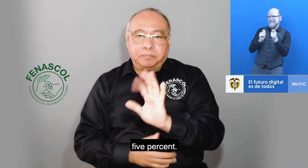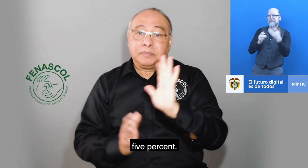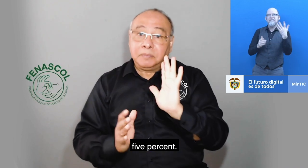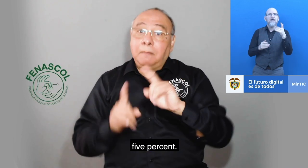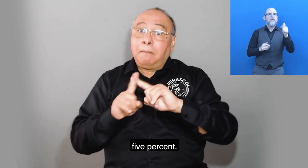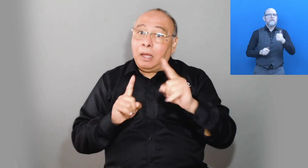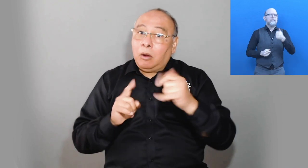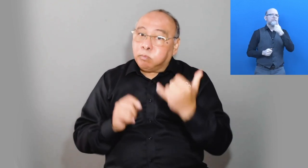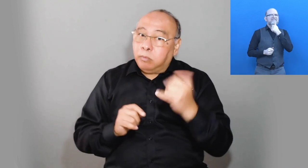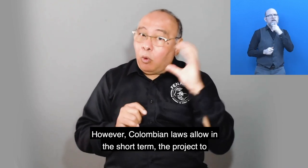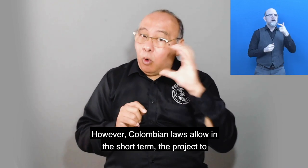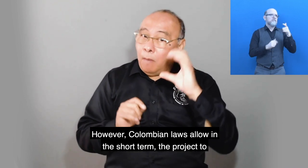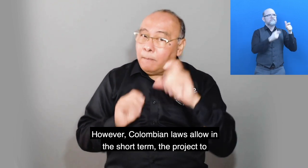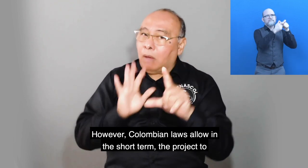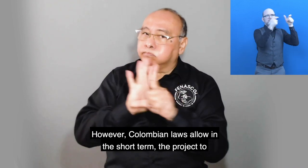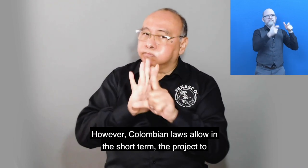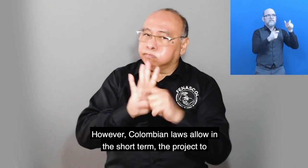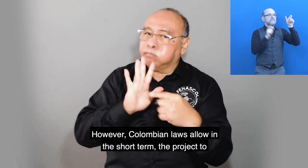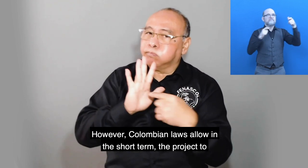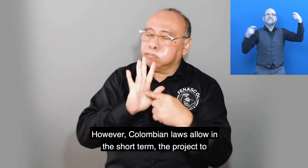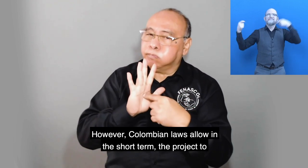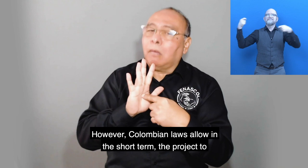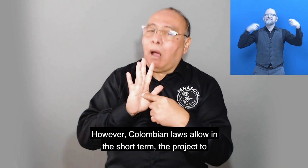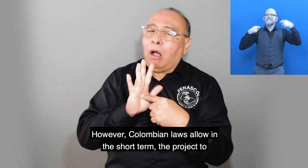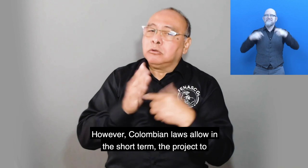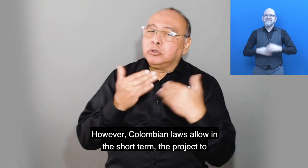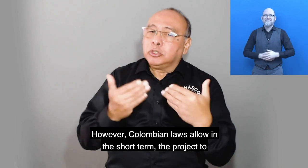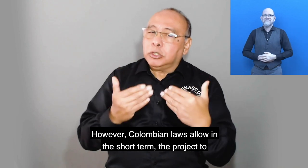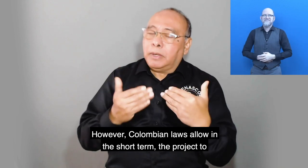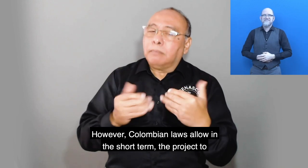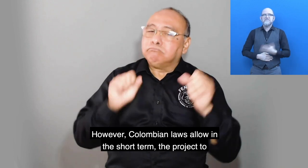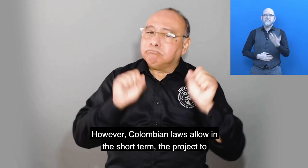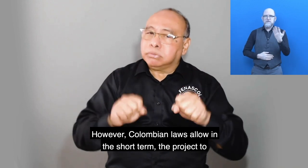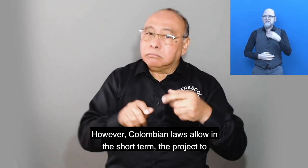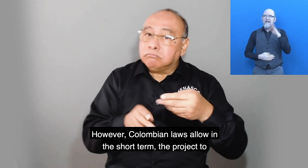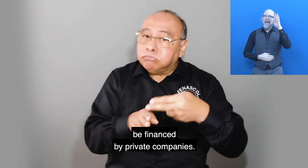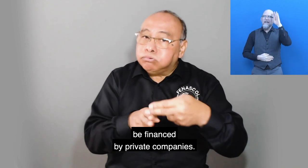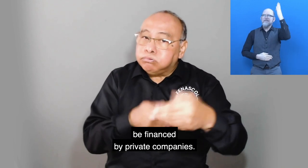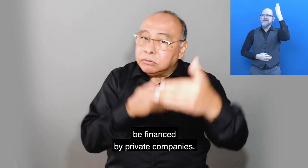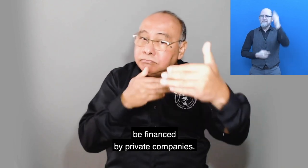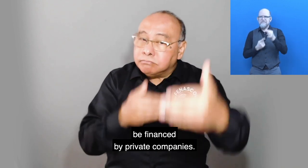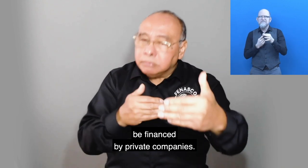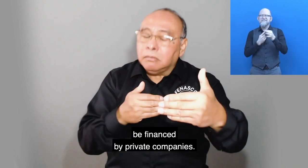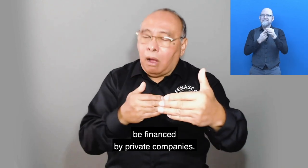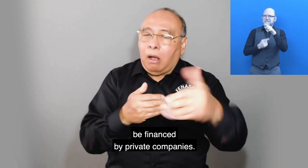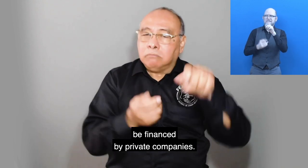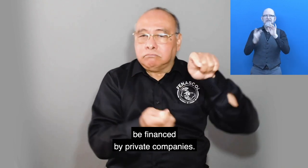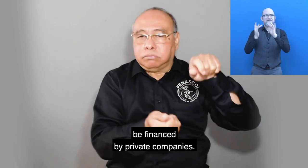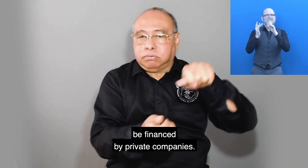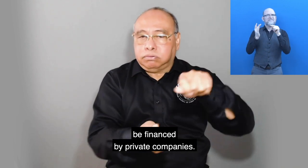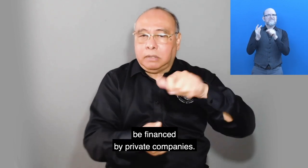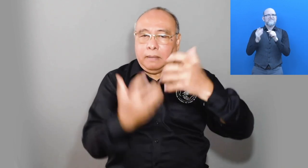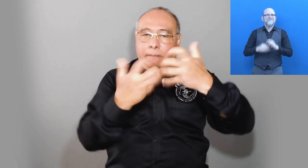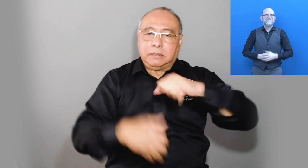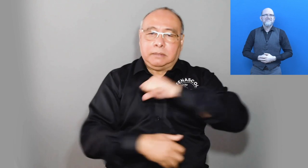5%. However, Colombian laws allow in the short term the project to be financed by private